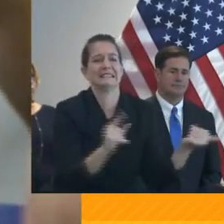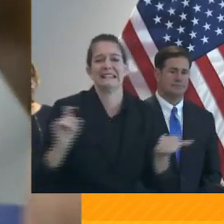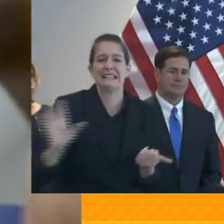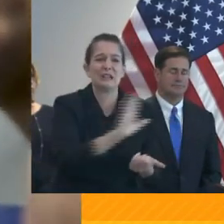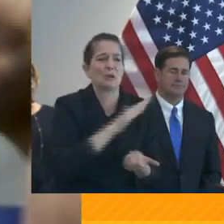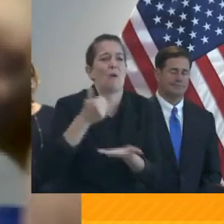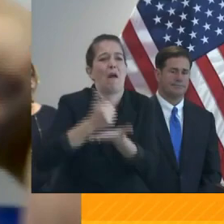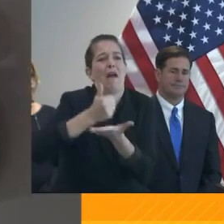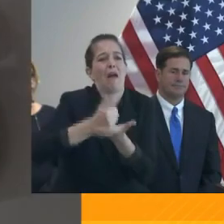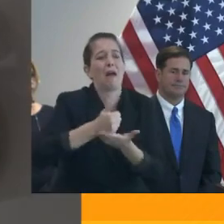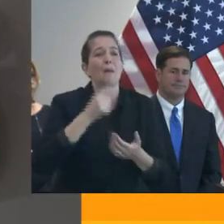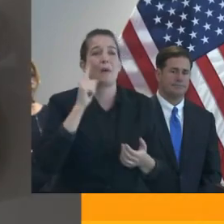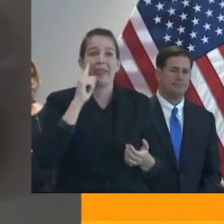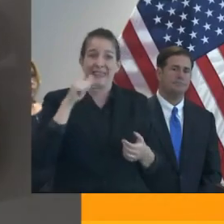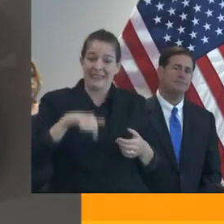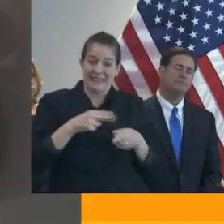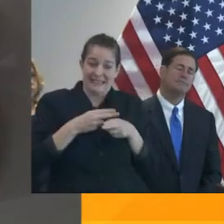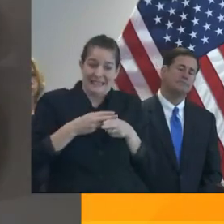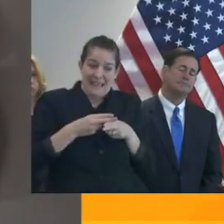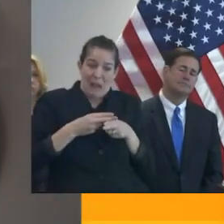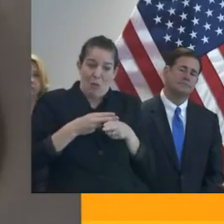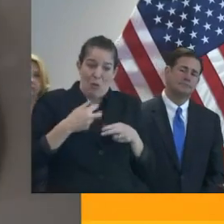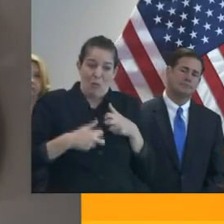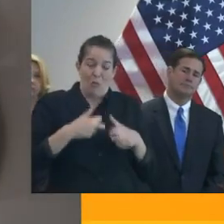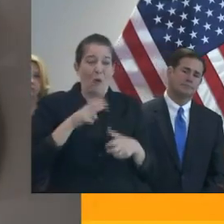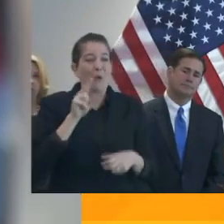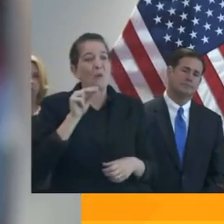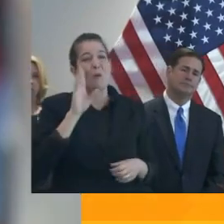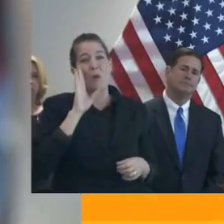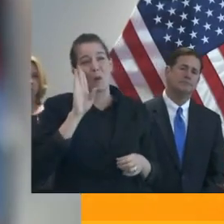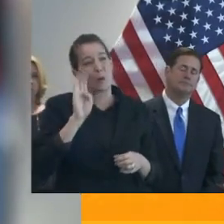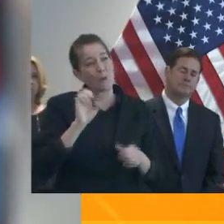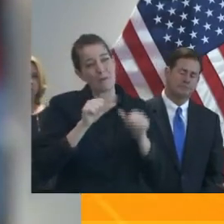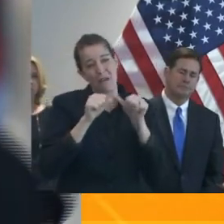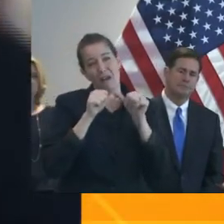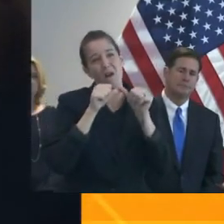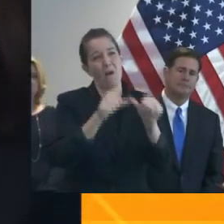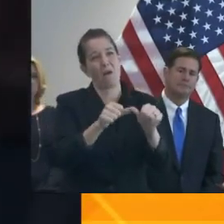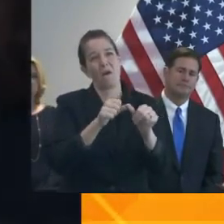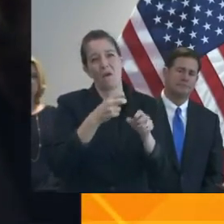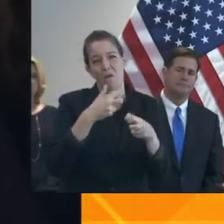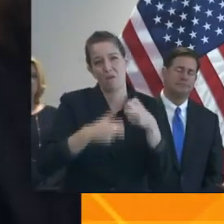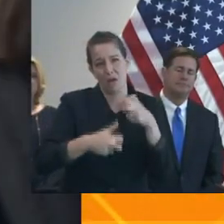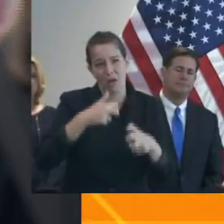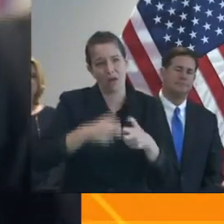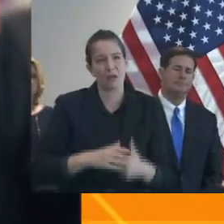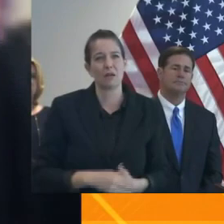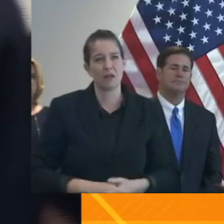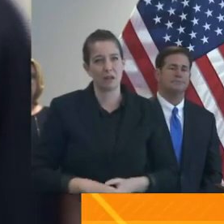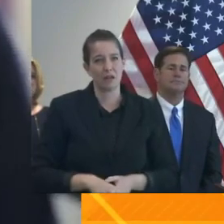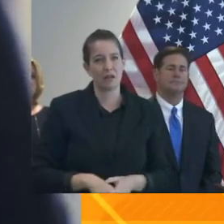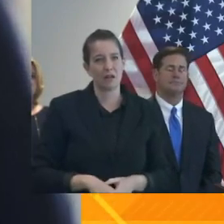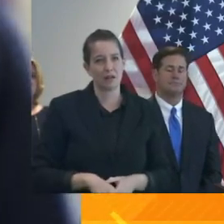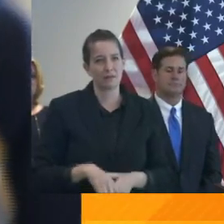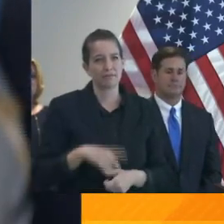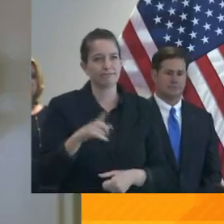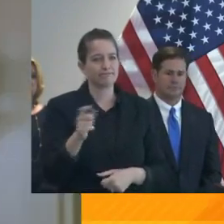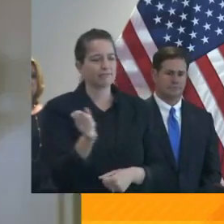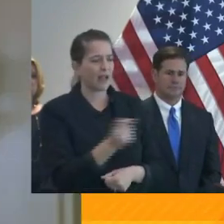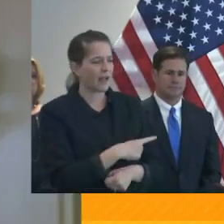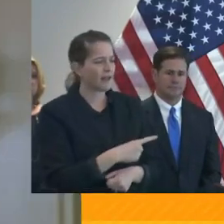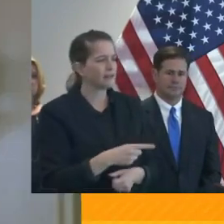long-term issue for our students. So what happens next year? I can just leave them into August